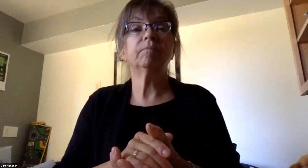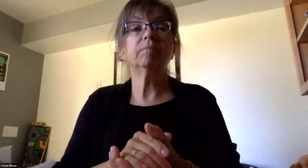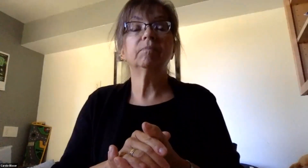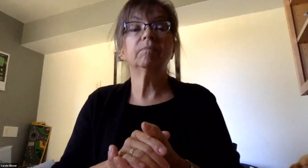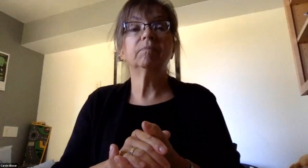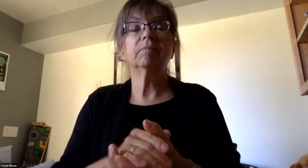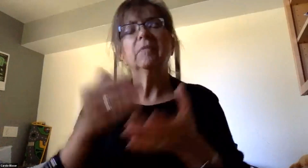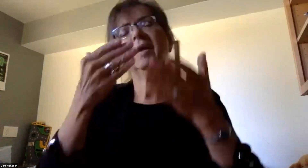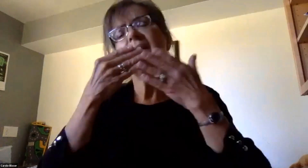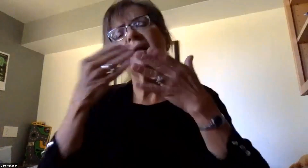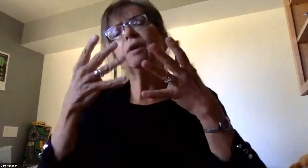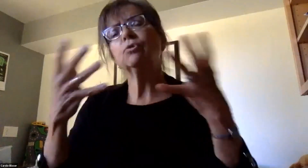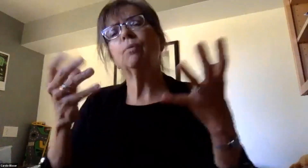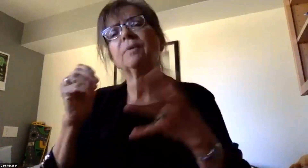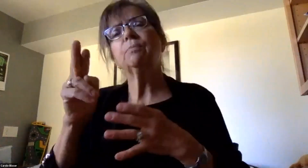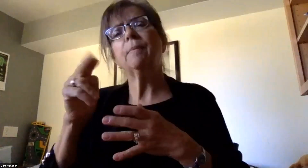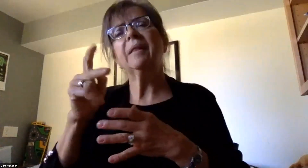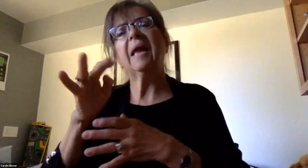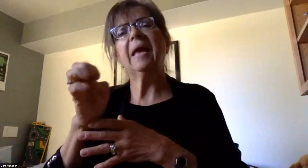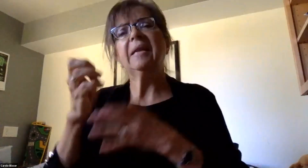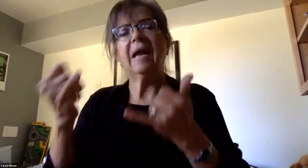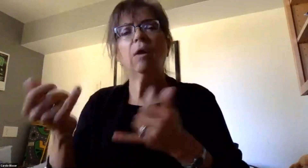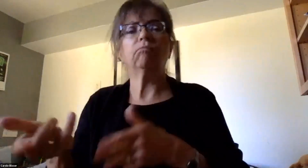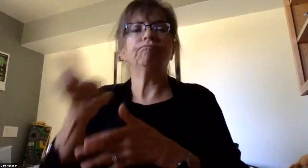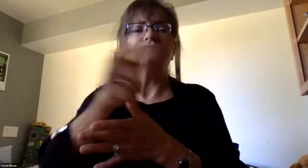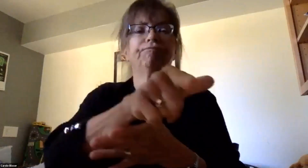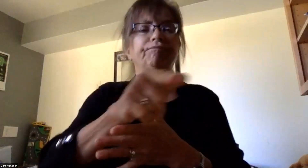Thank you very much, Mr. Millgate. I'd like to turn it over to you, if I can.